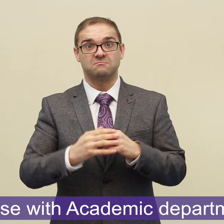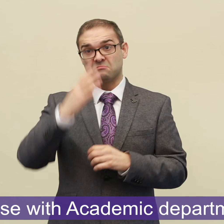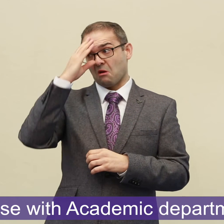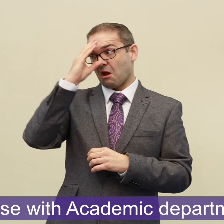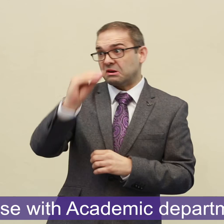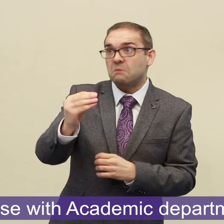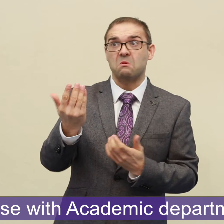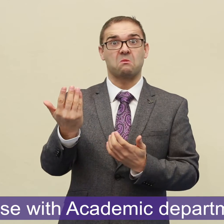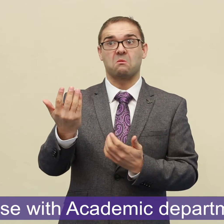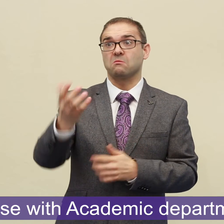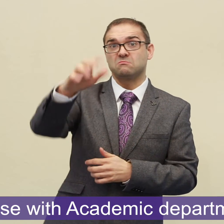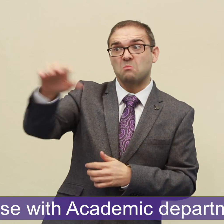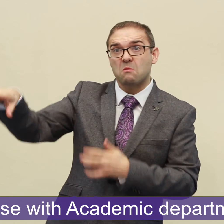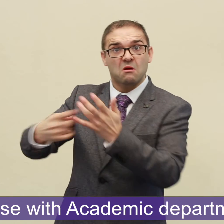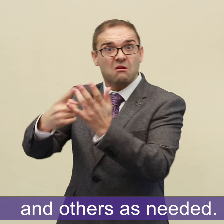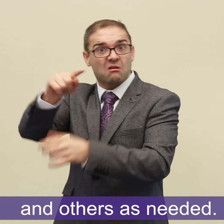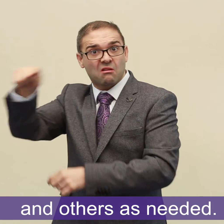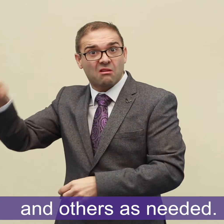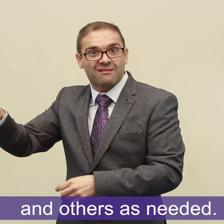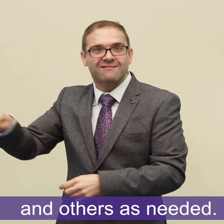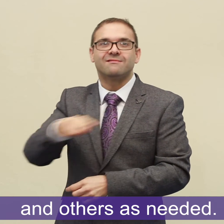Liaise with academic departments and others as needed.